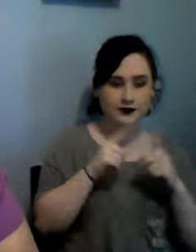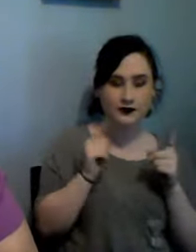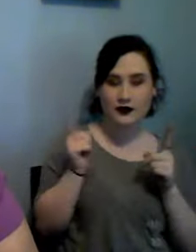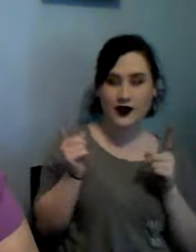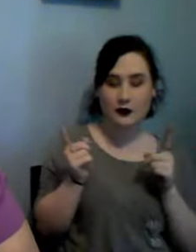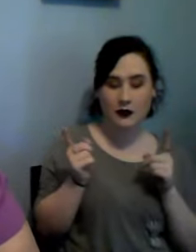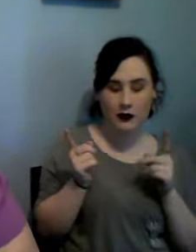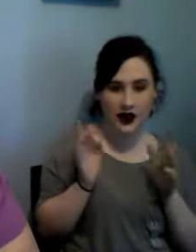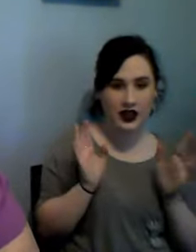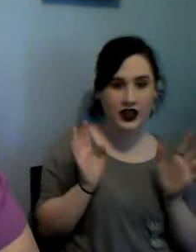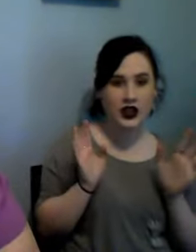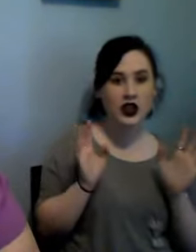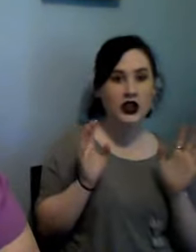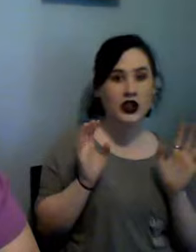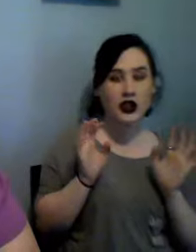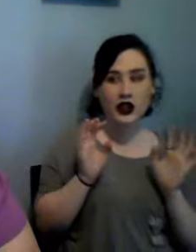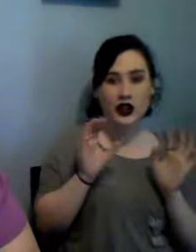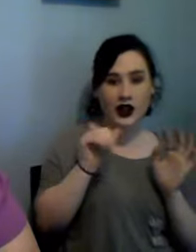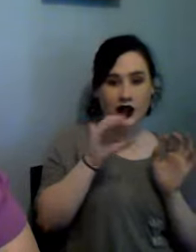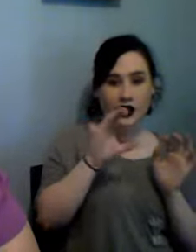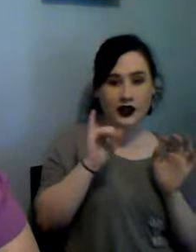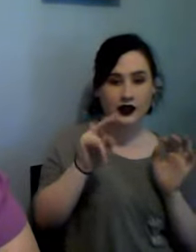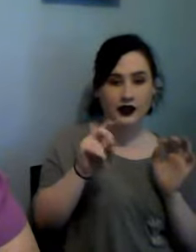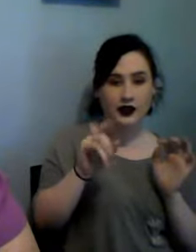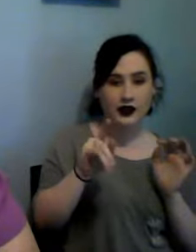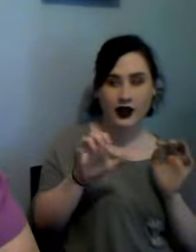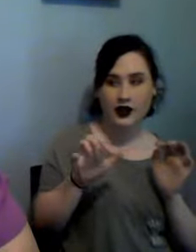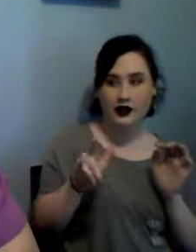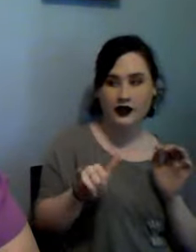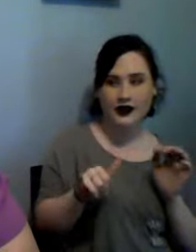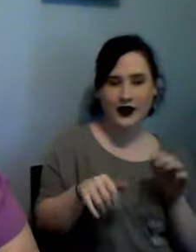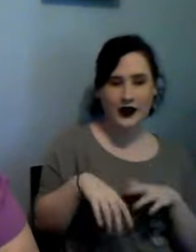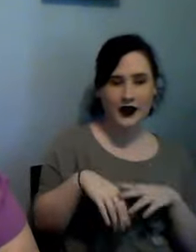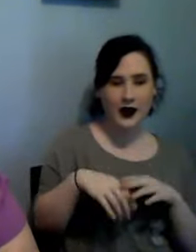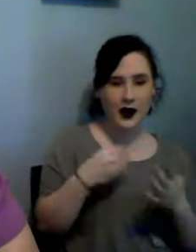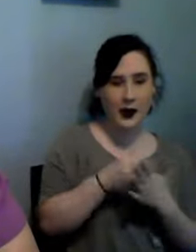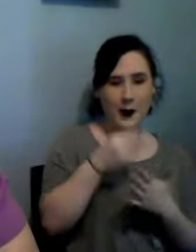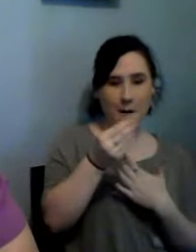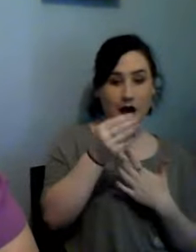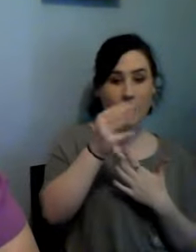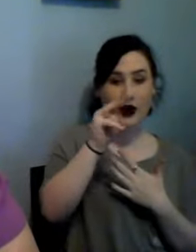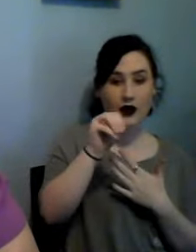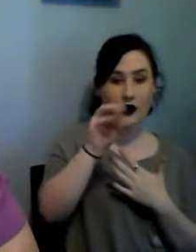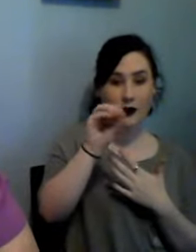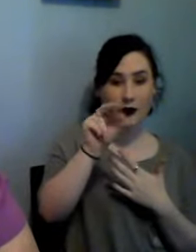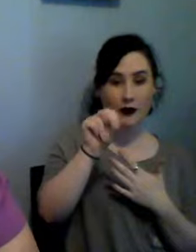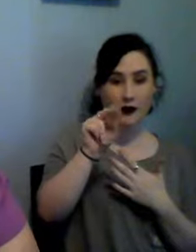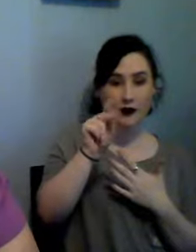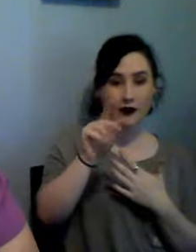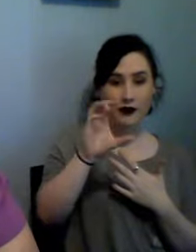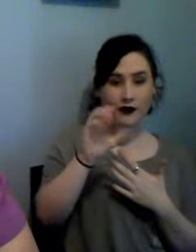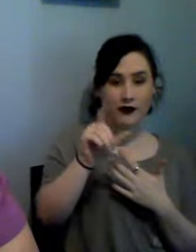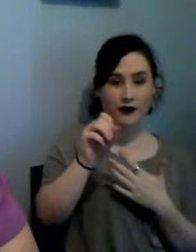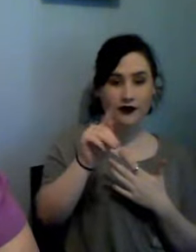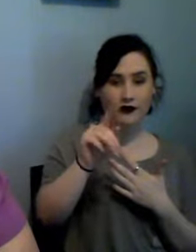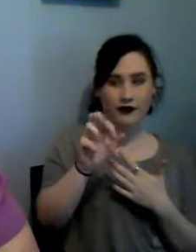purchased Monk M-O-N-K cloth I have no idea what this